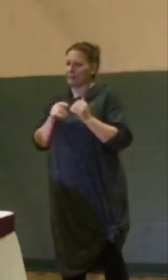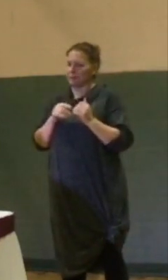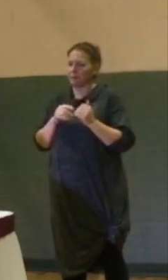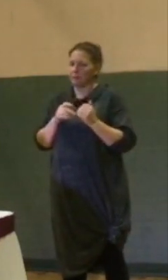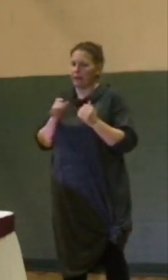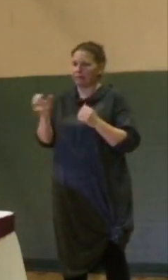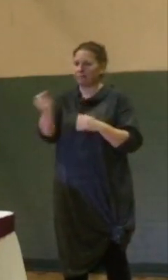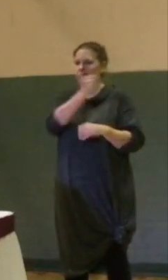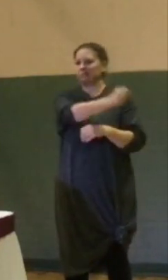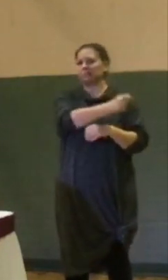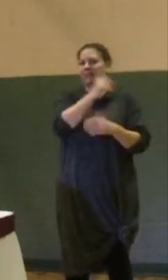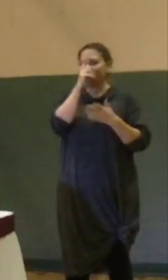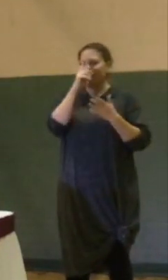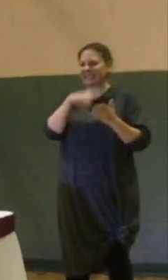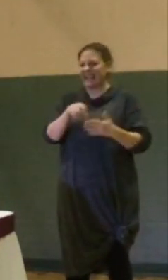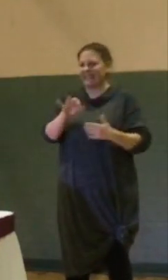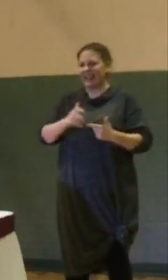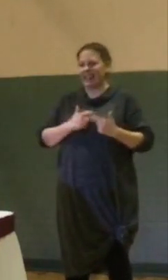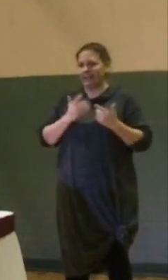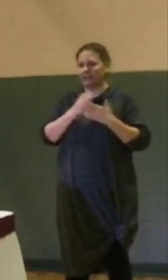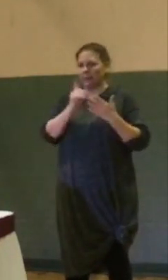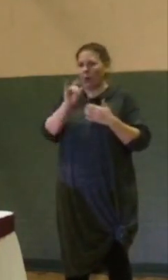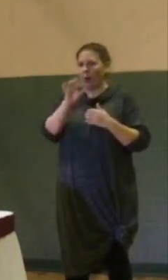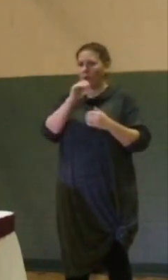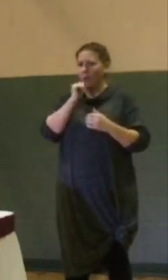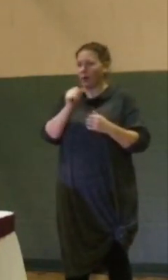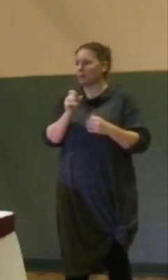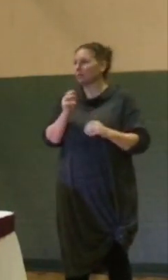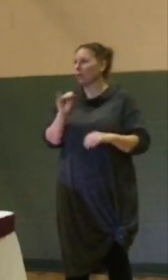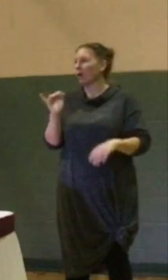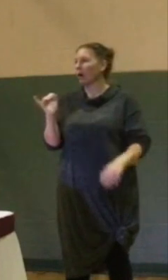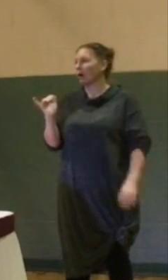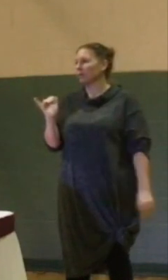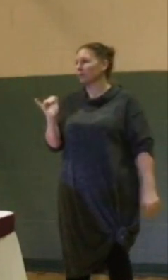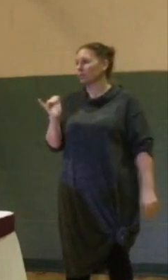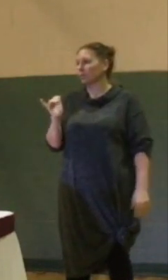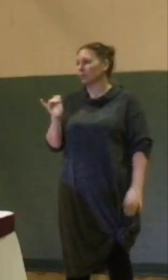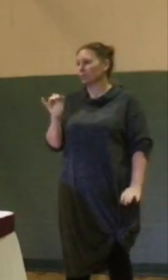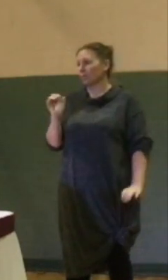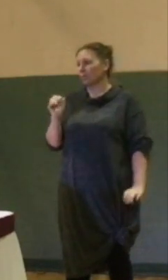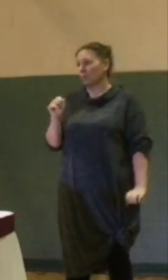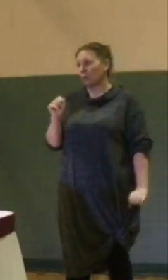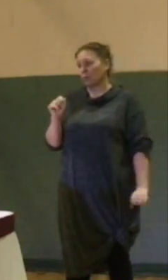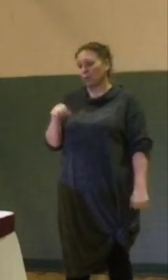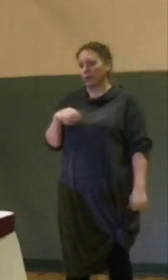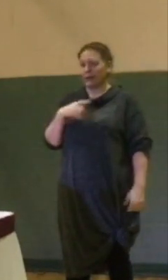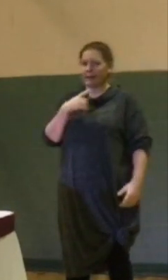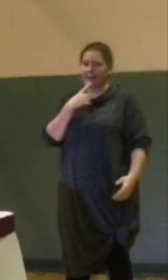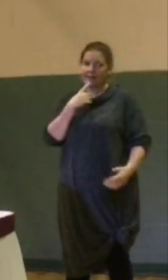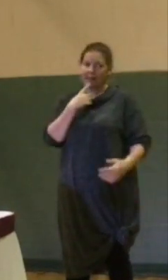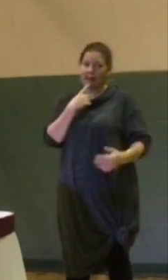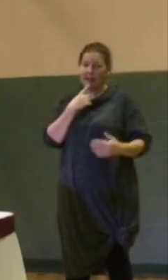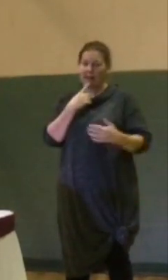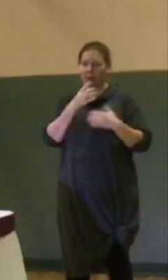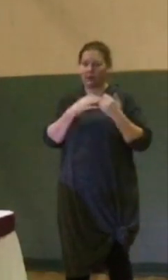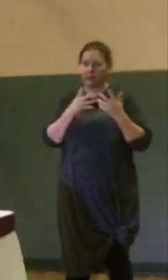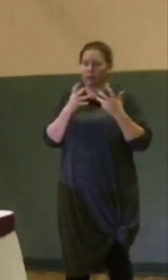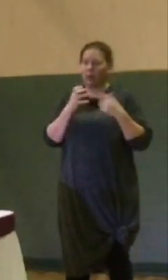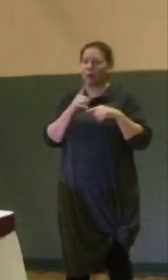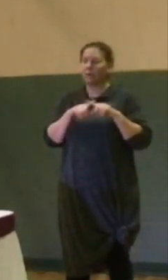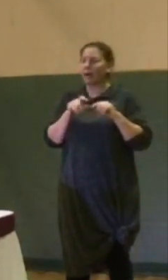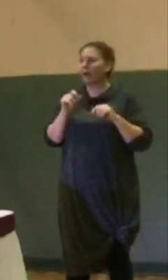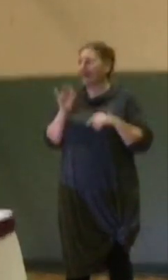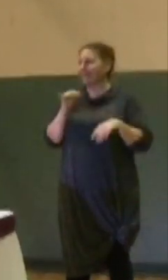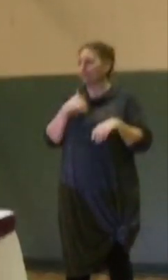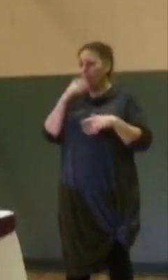investigating whether or not that's true. And the other piece is, you know, we can say it however we want to. When you have